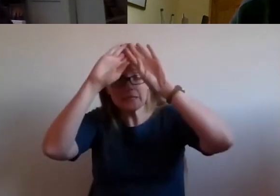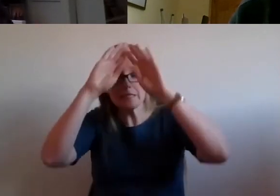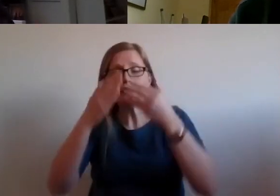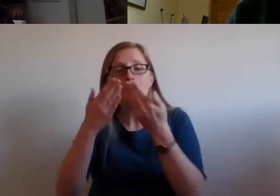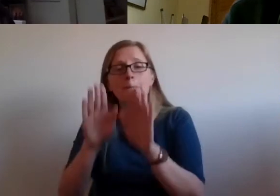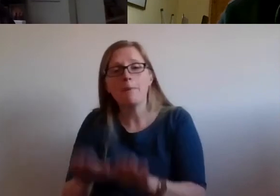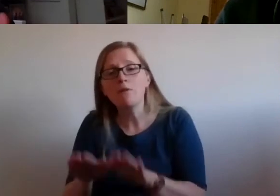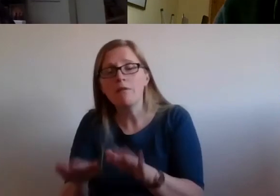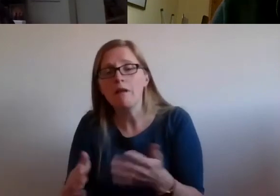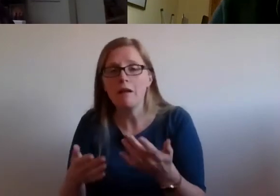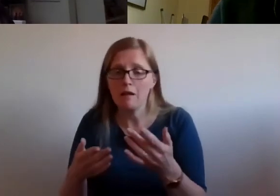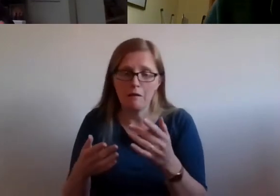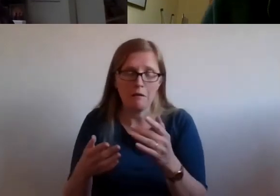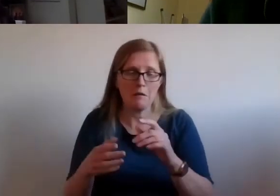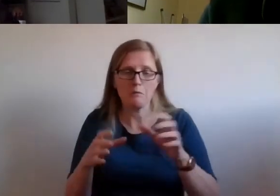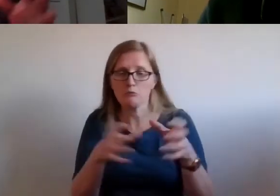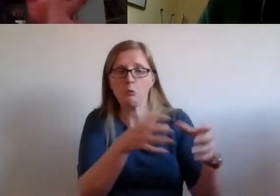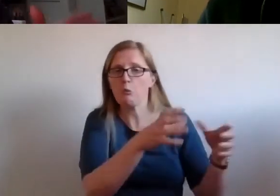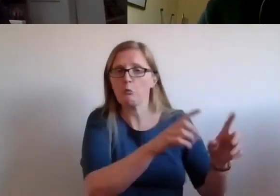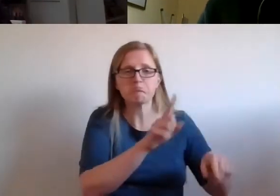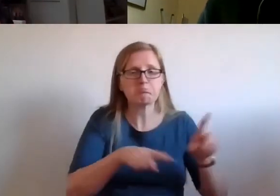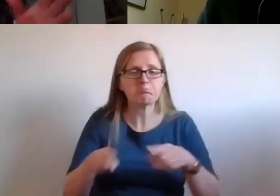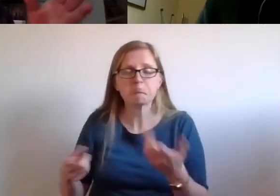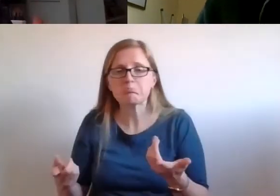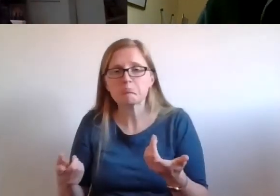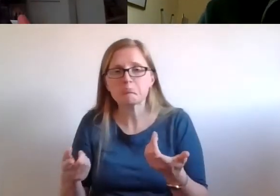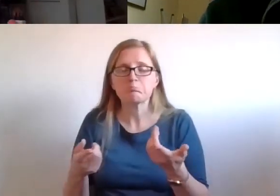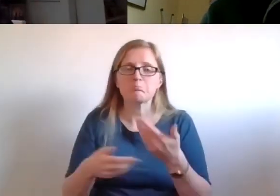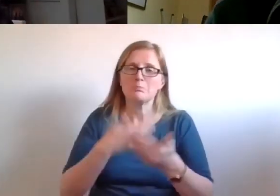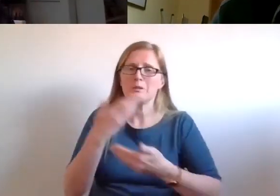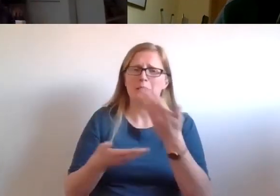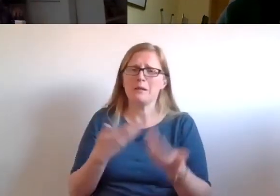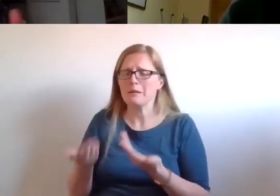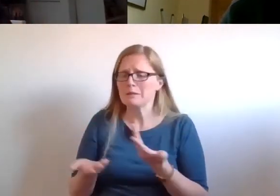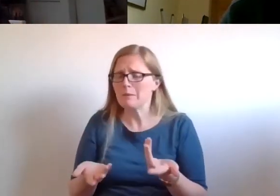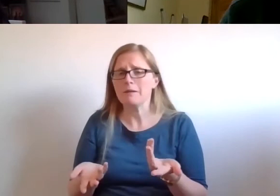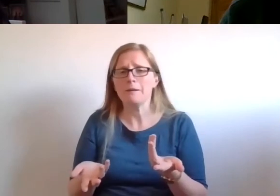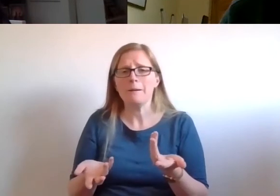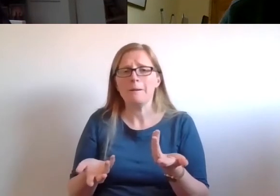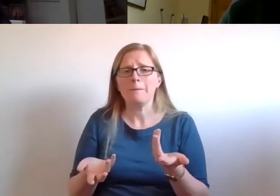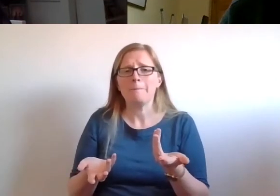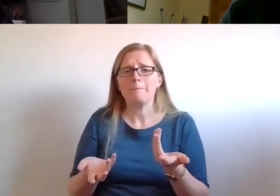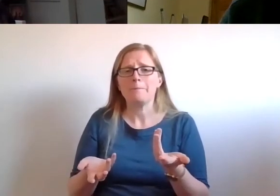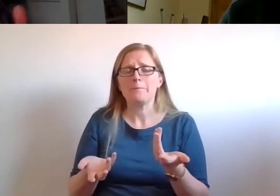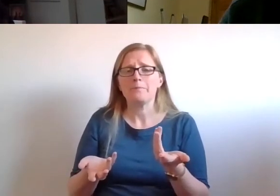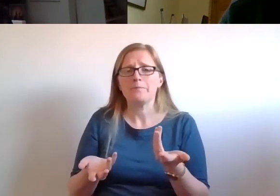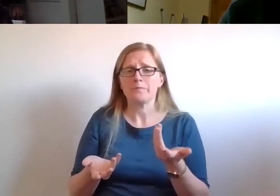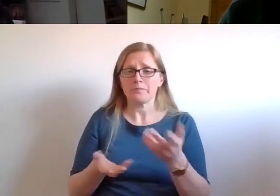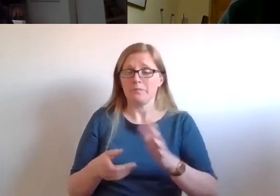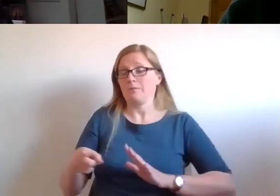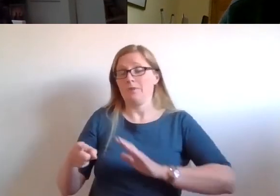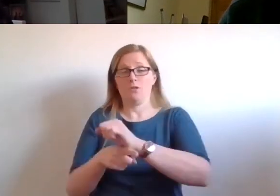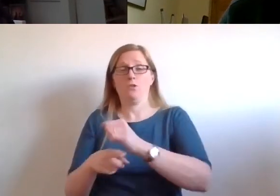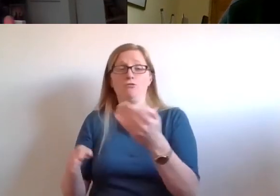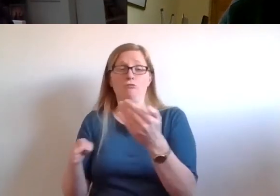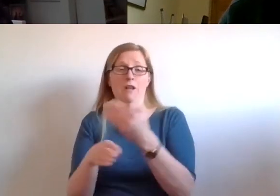that ability to take part not only in the faith worship, but simply the cultural